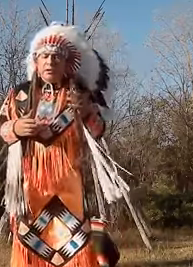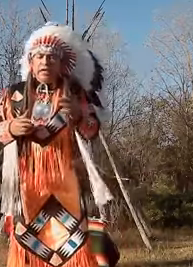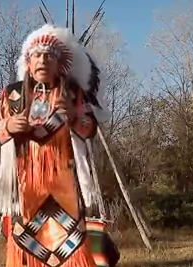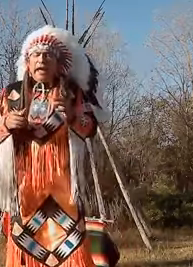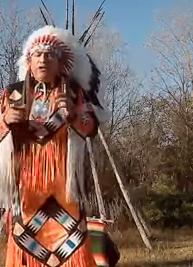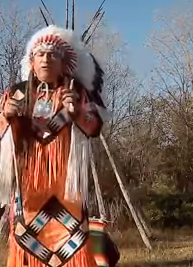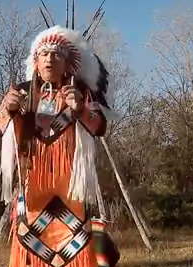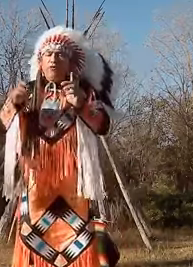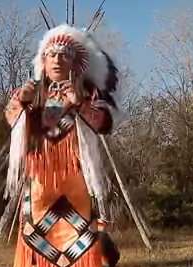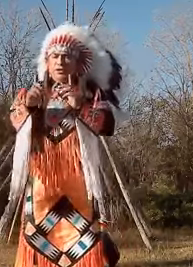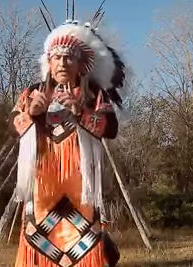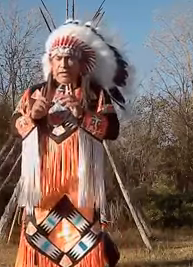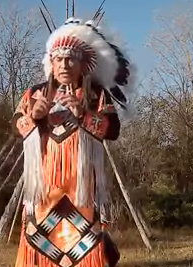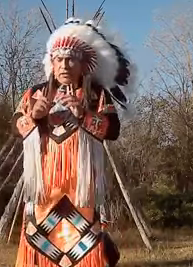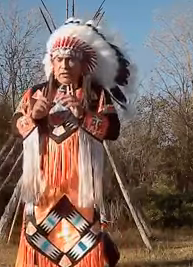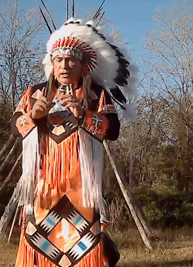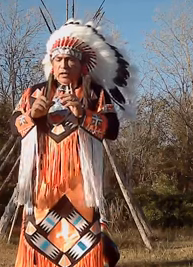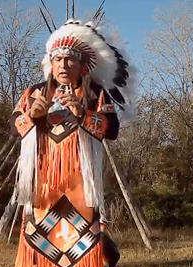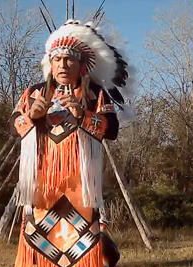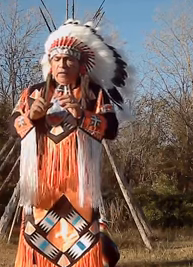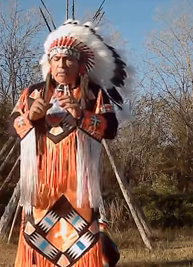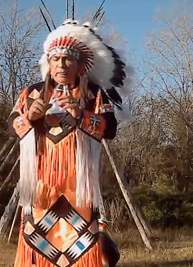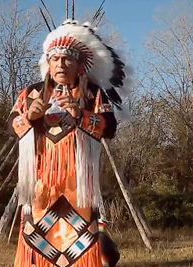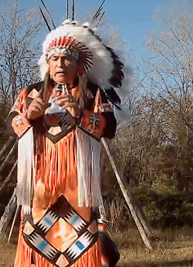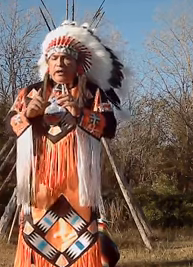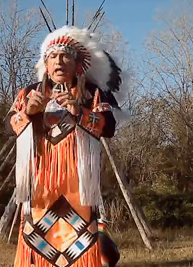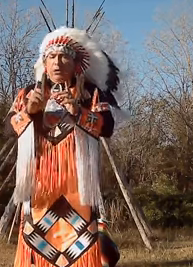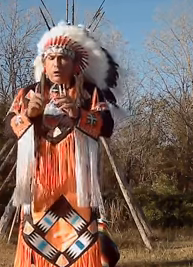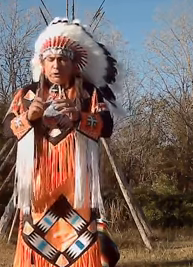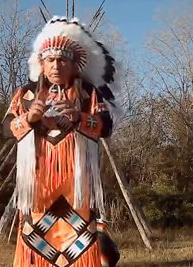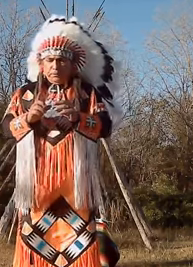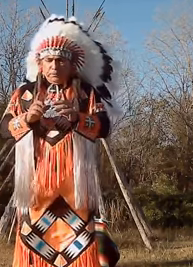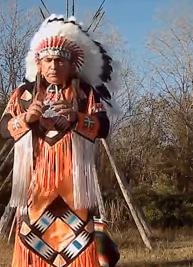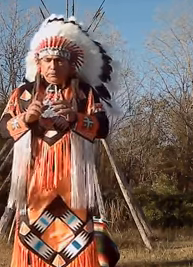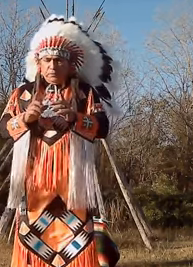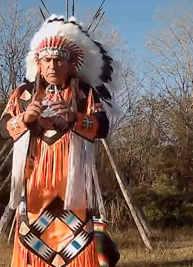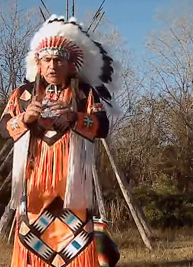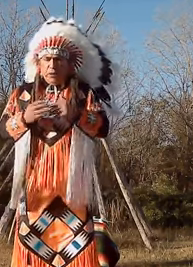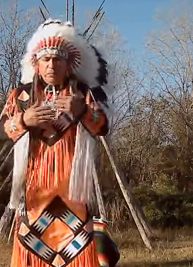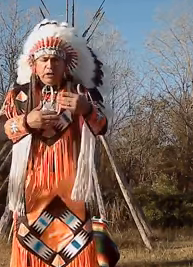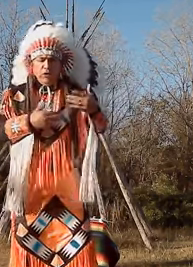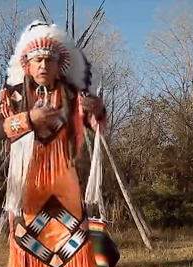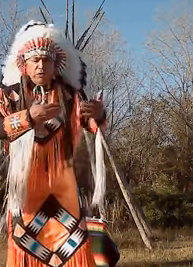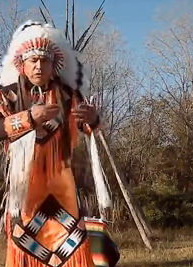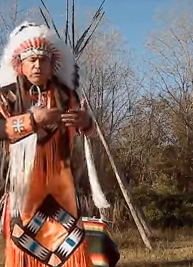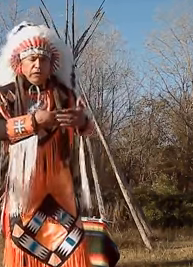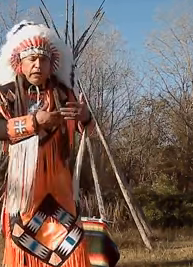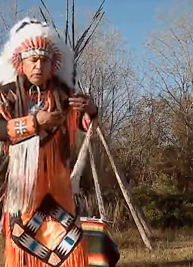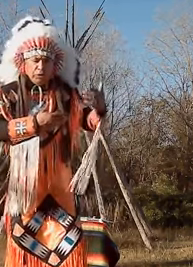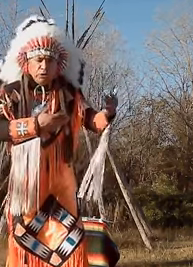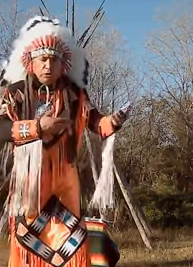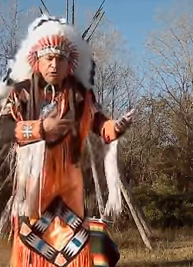had their own distinct language. Some belonged to different language groups.